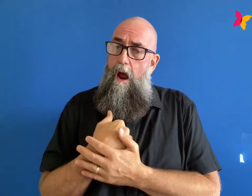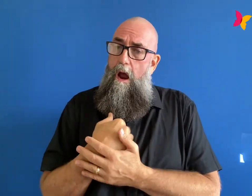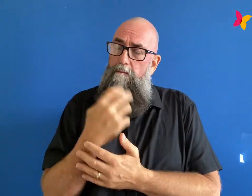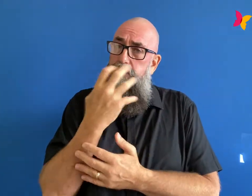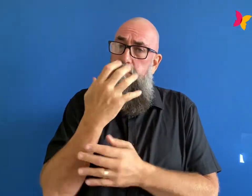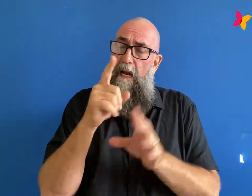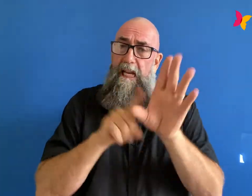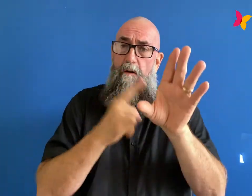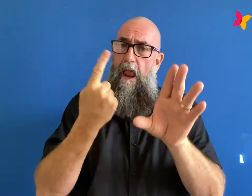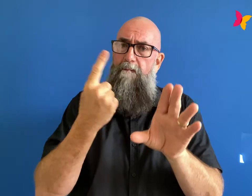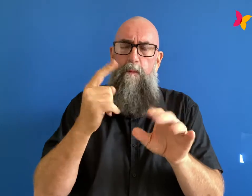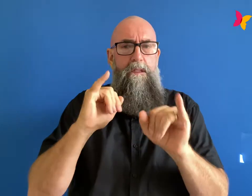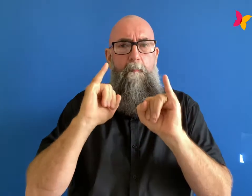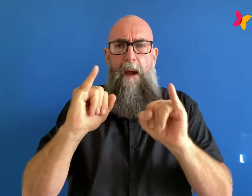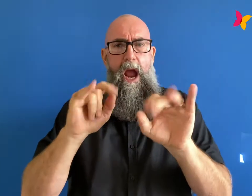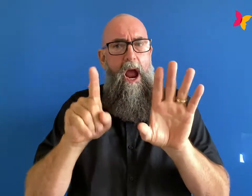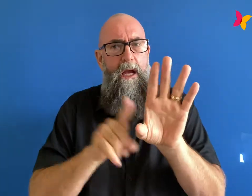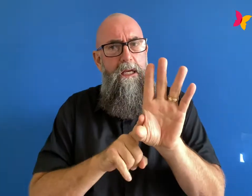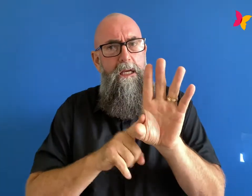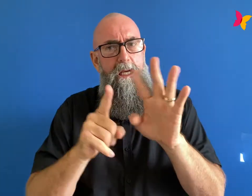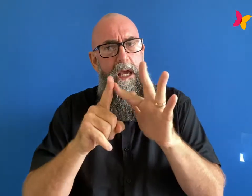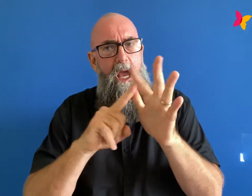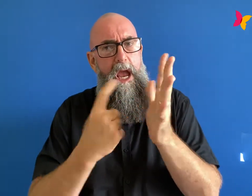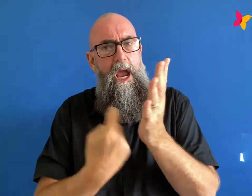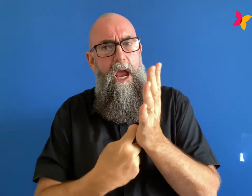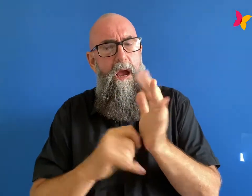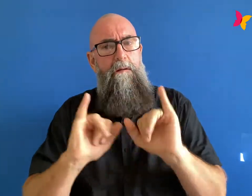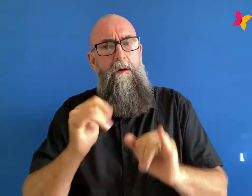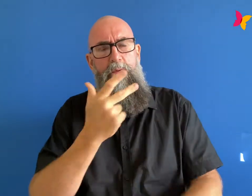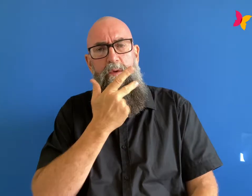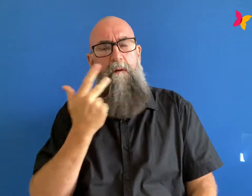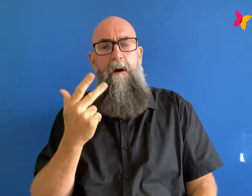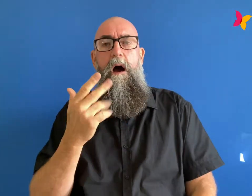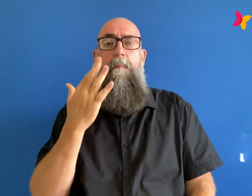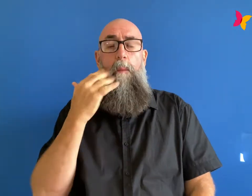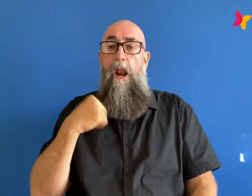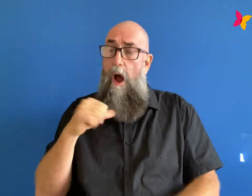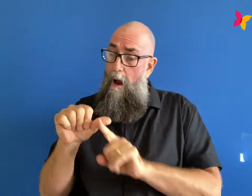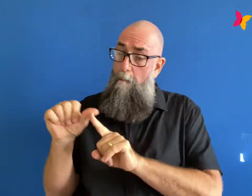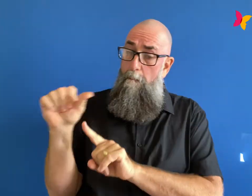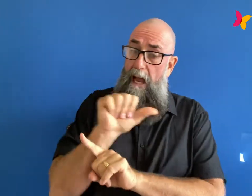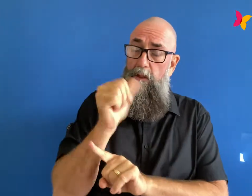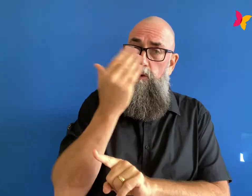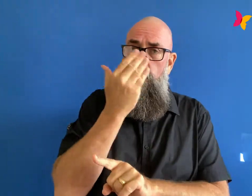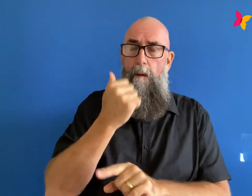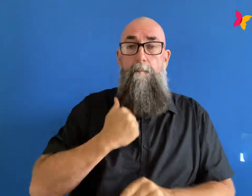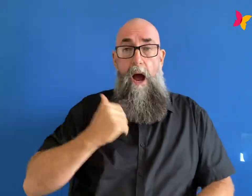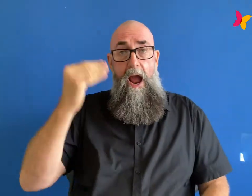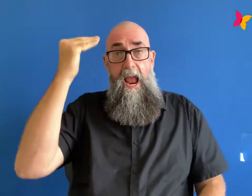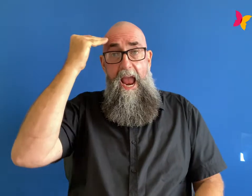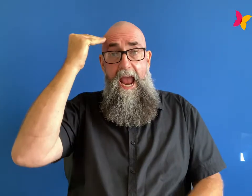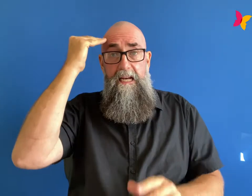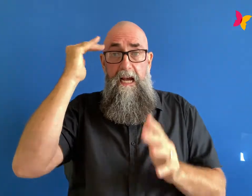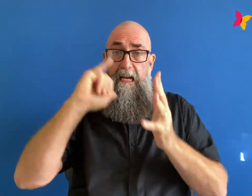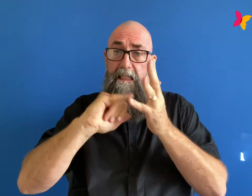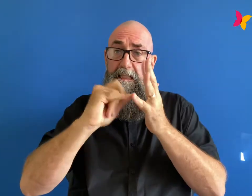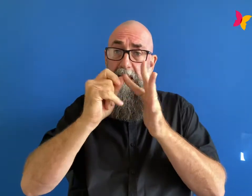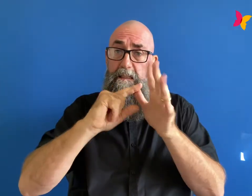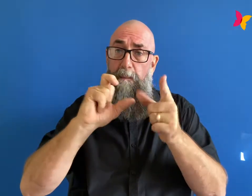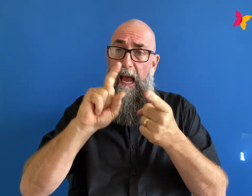once i got back to school i was in a completely different headspace of like hey i'm just really grateful to be alive and to be here and to have